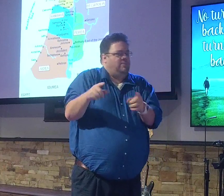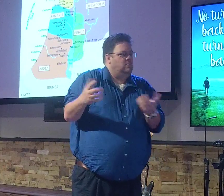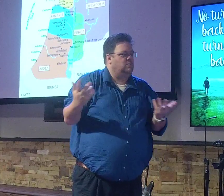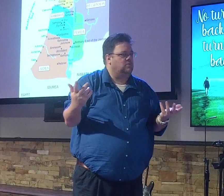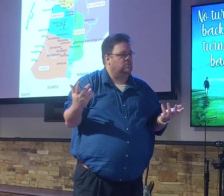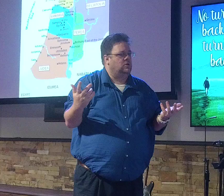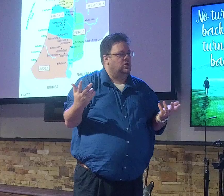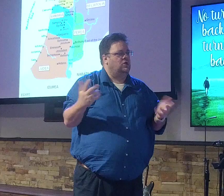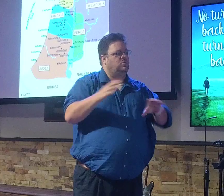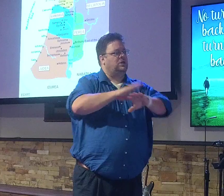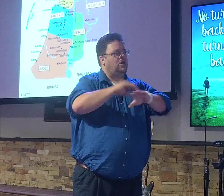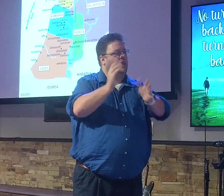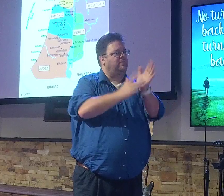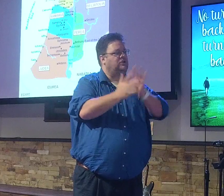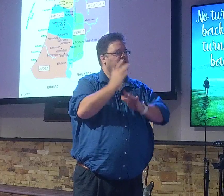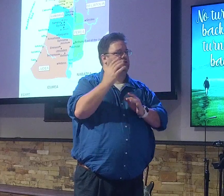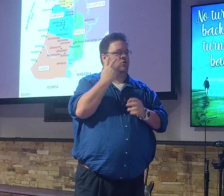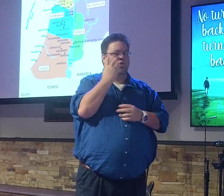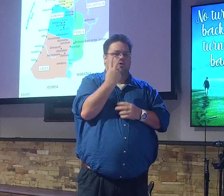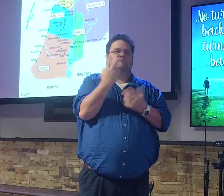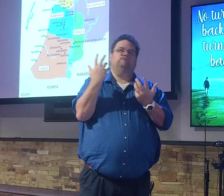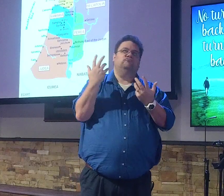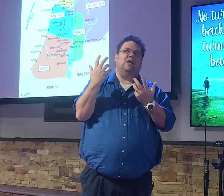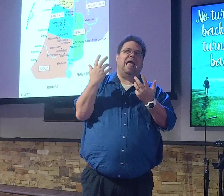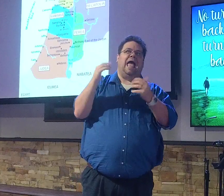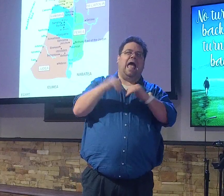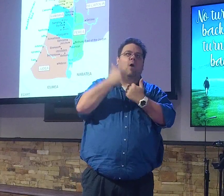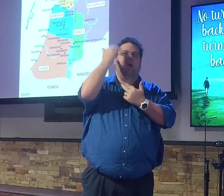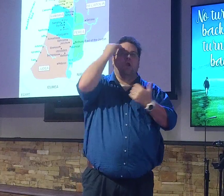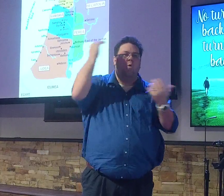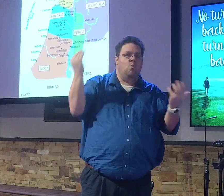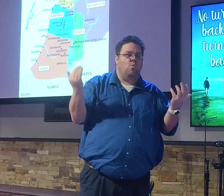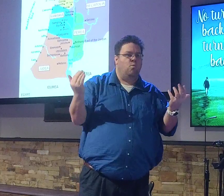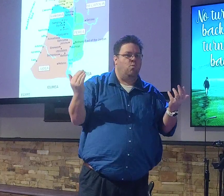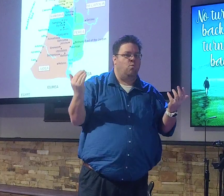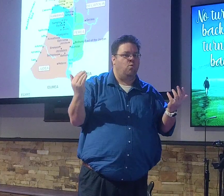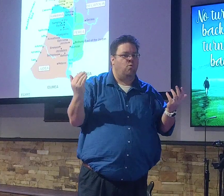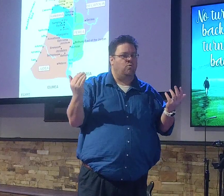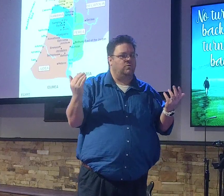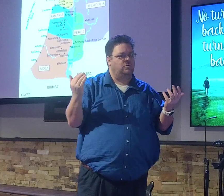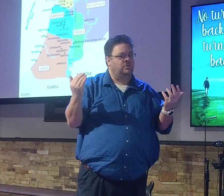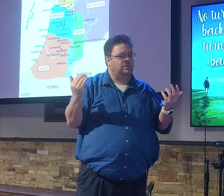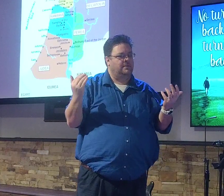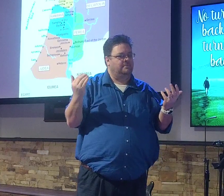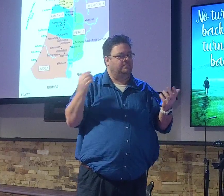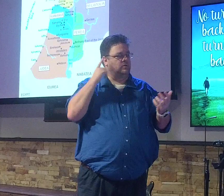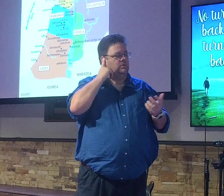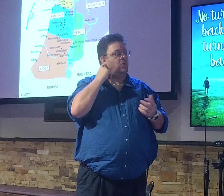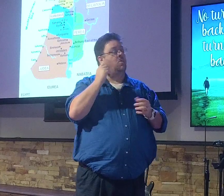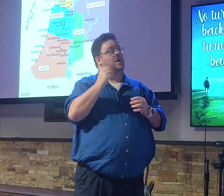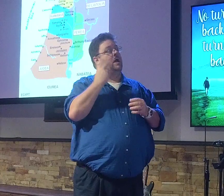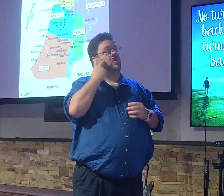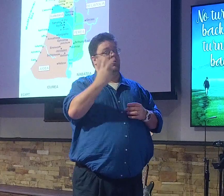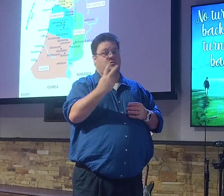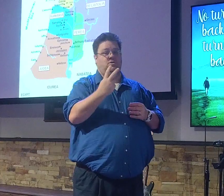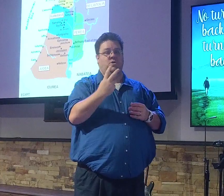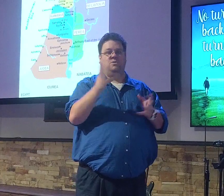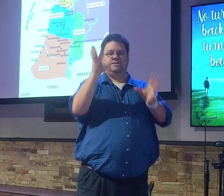does the calling of Jesus look like? And that's what I want to talk about this morning from our text. Is I want to look at what does that involve? What does it look like?